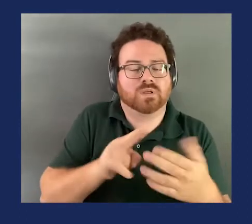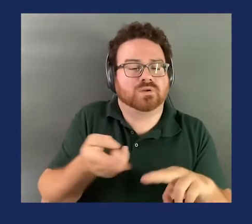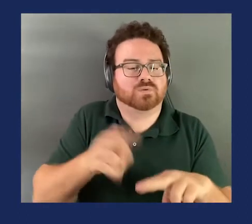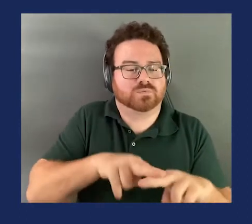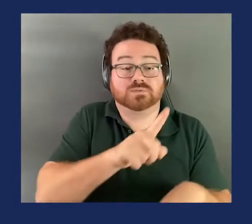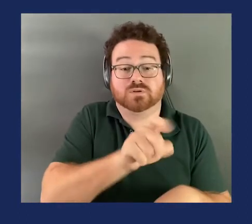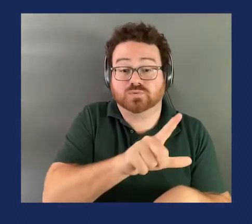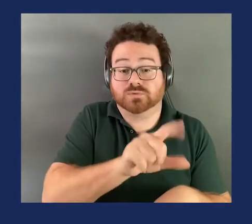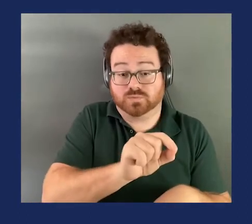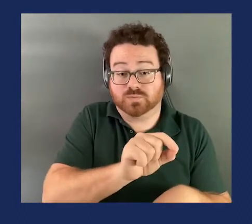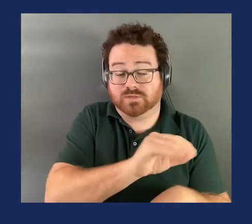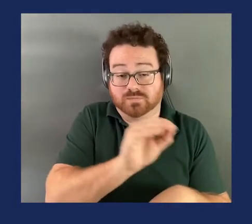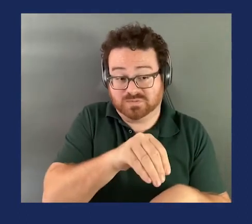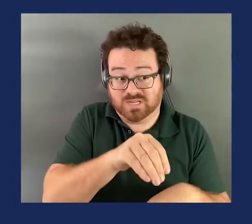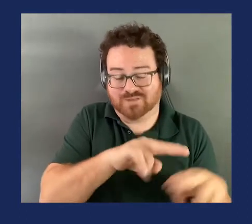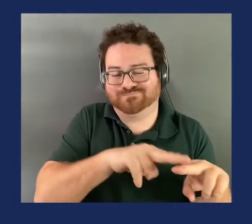percent of the base period.